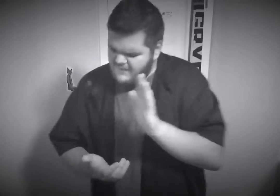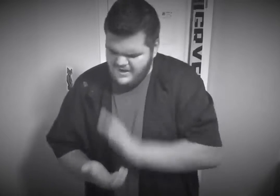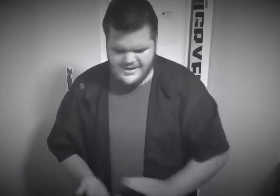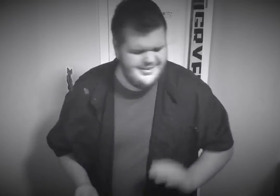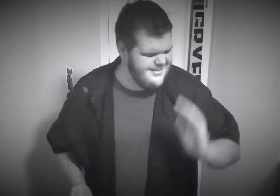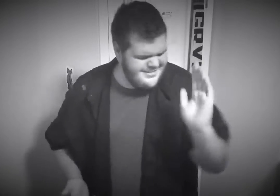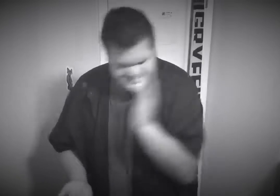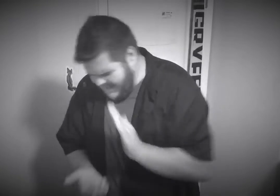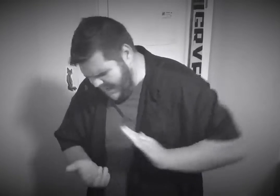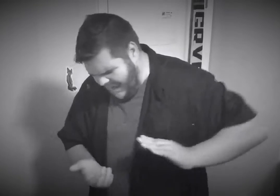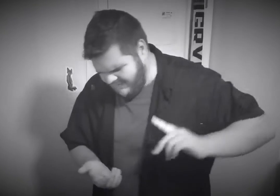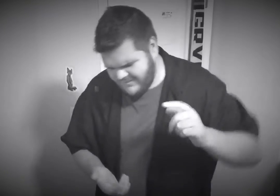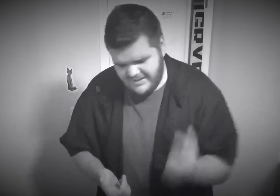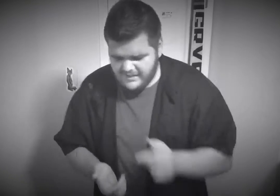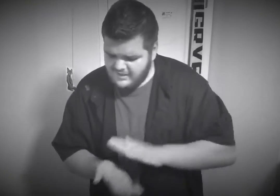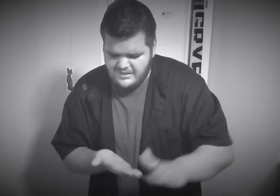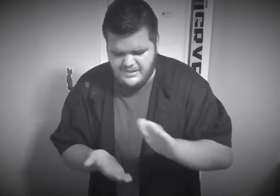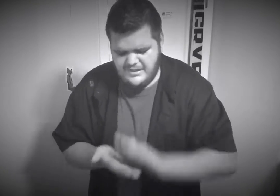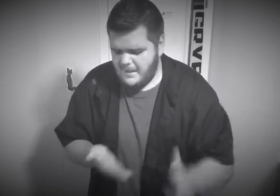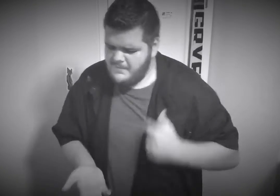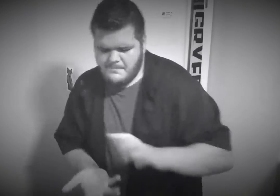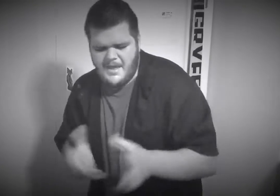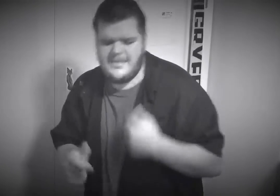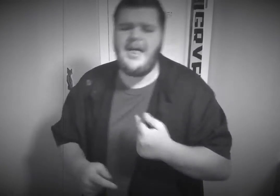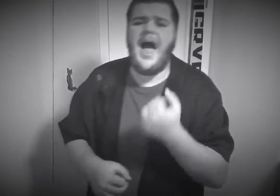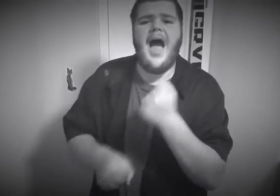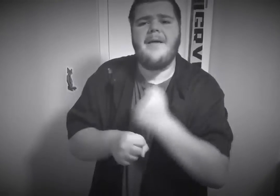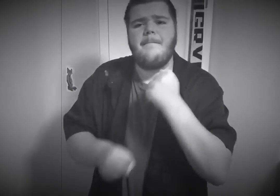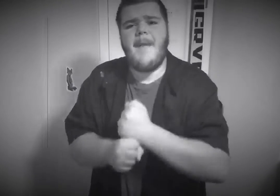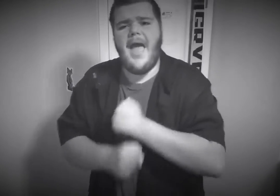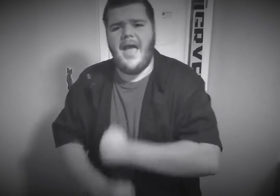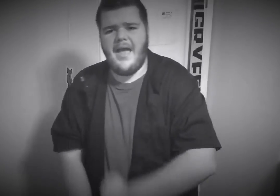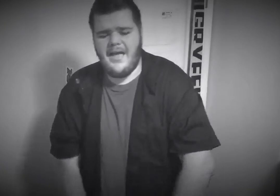never get to clean up the mess I made